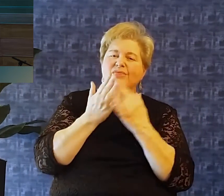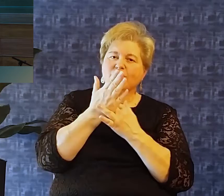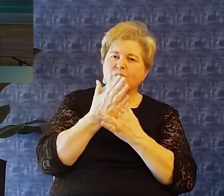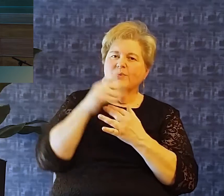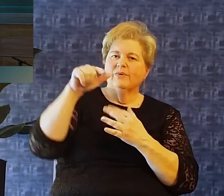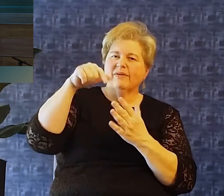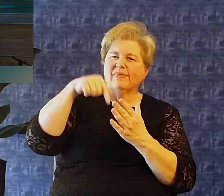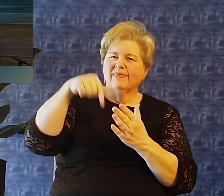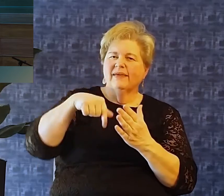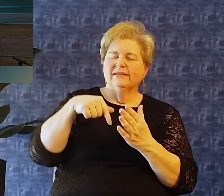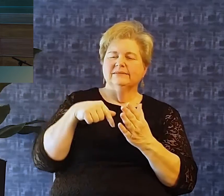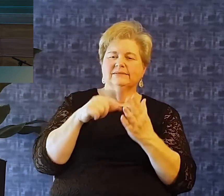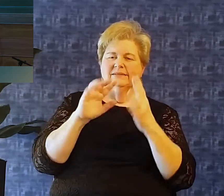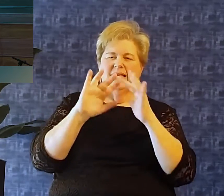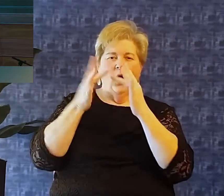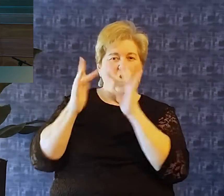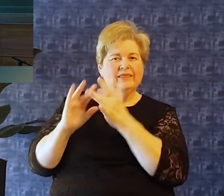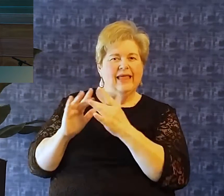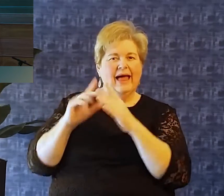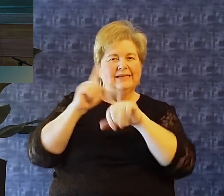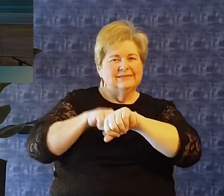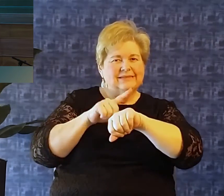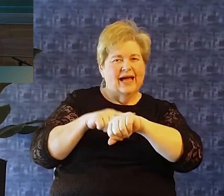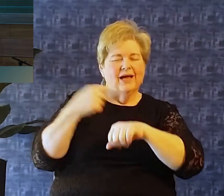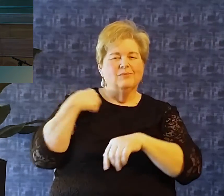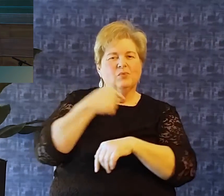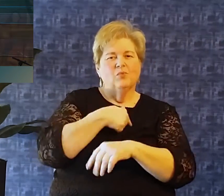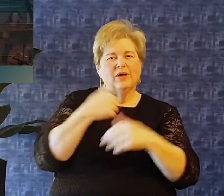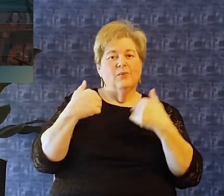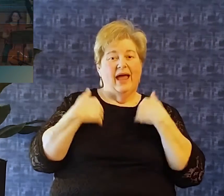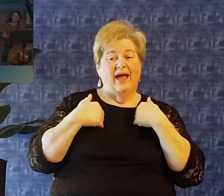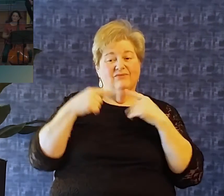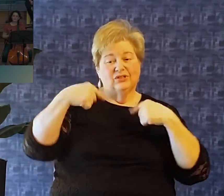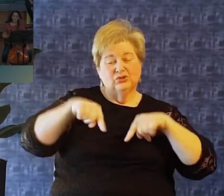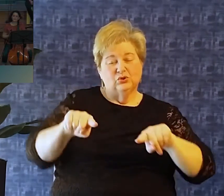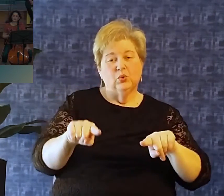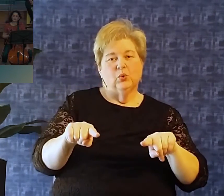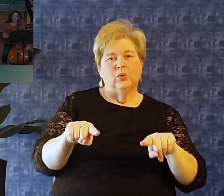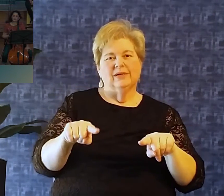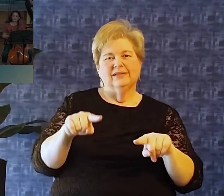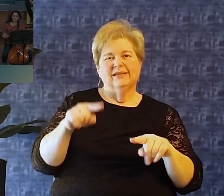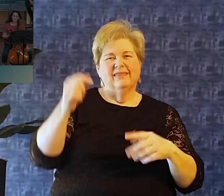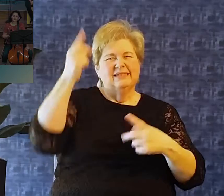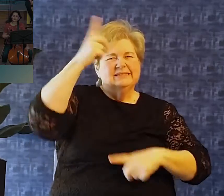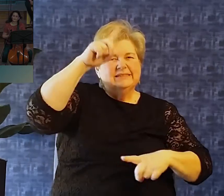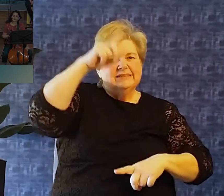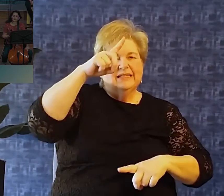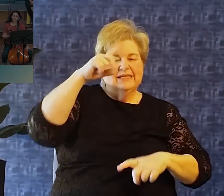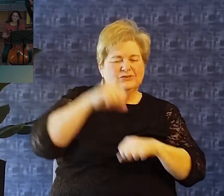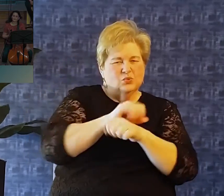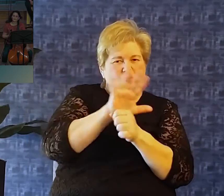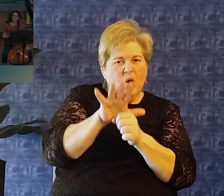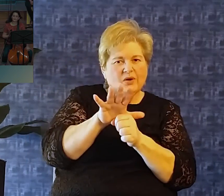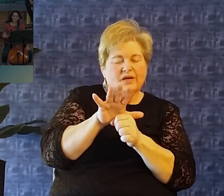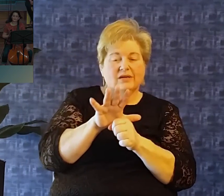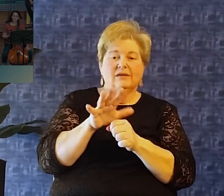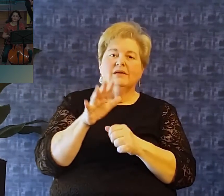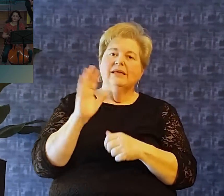time that we're having during this pandemic That we'll be able to turn our hearts towards the Lord through our